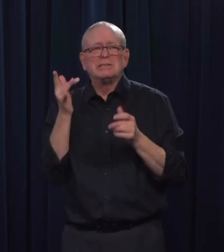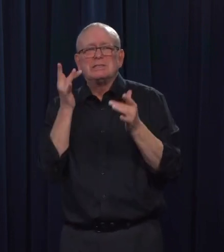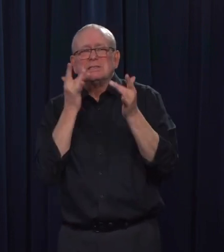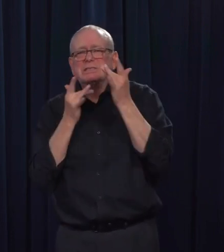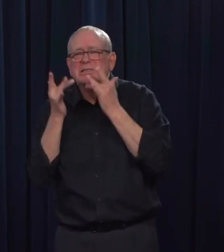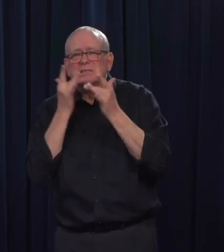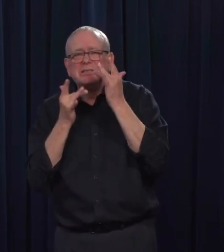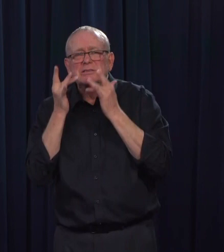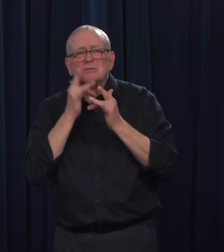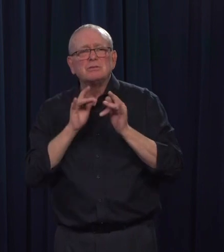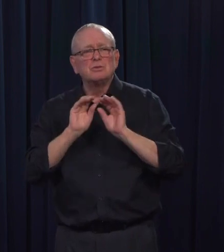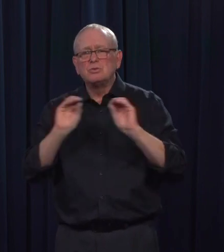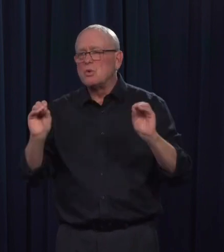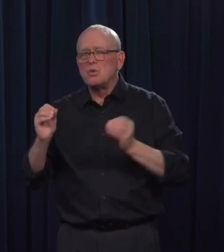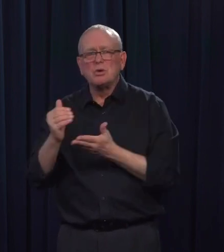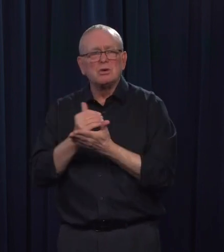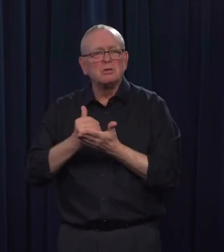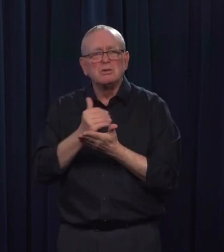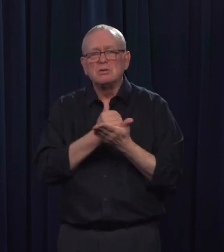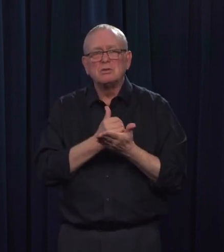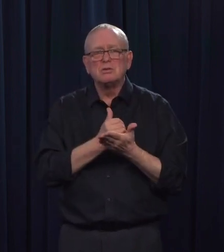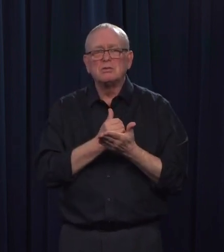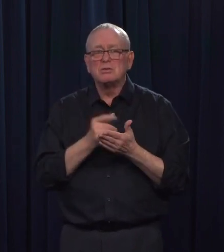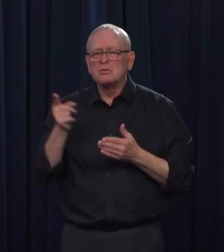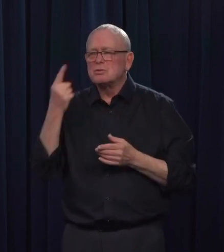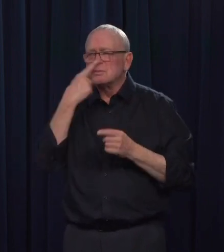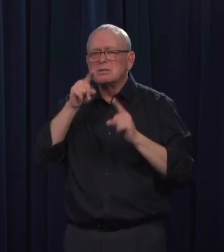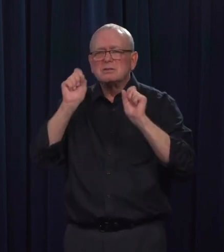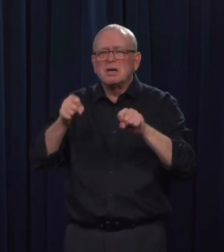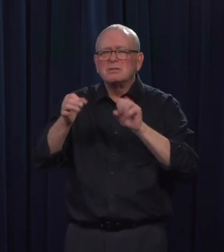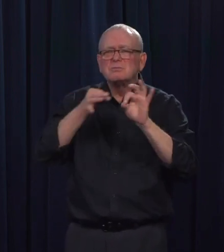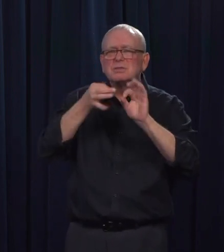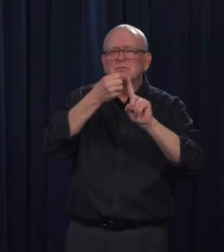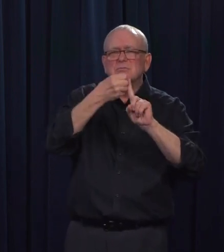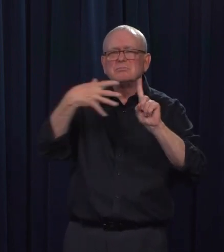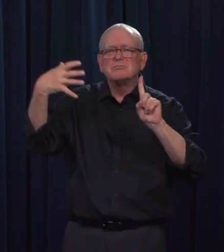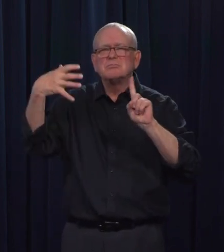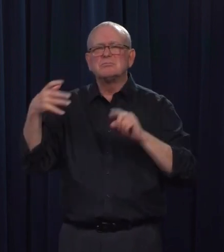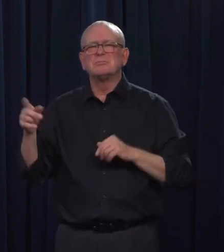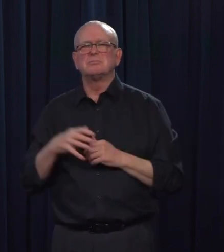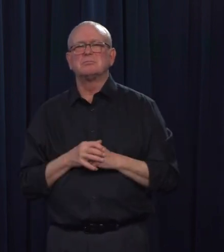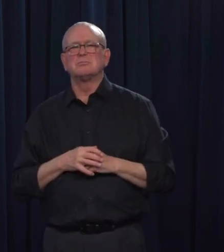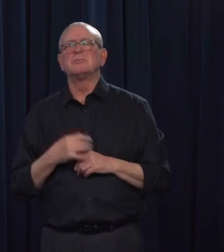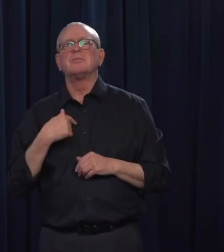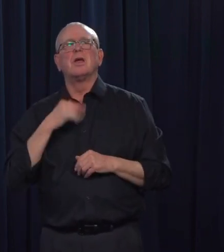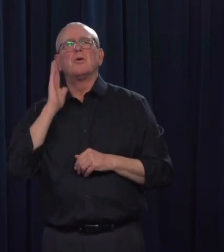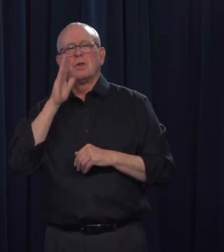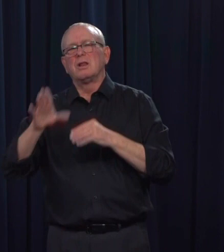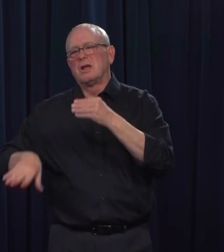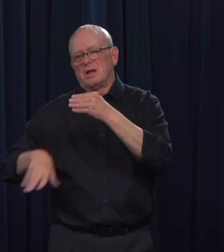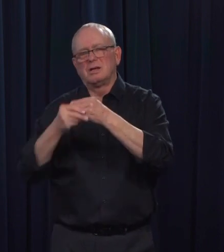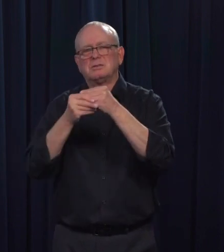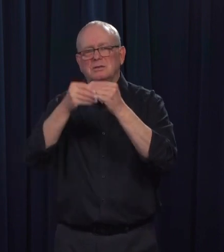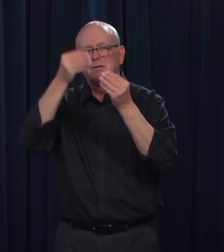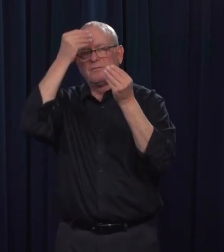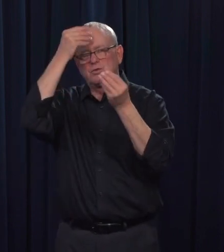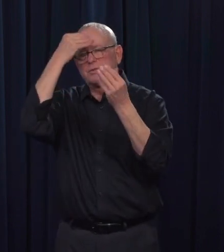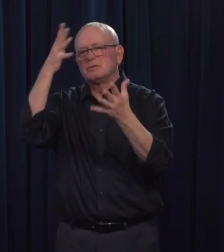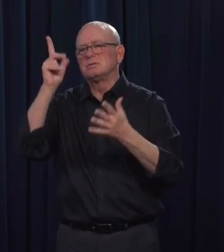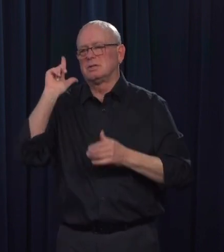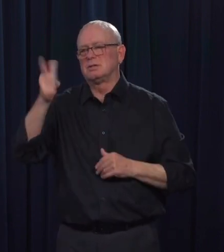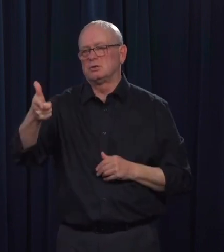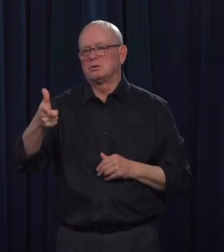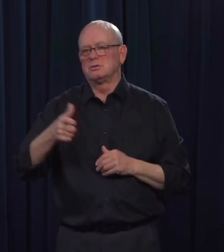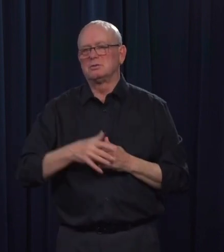So... Can you expand on that? We'll, we'll, we'll get you additional information on that, if that's okay. Can I ask an anecdotal question? We're hearing that